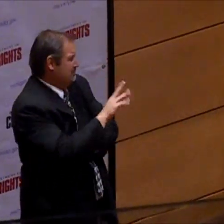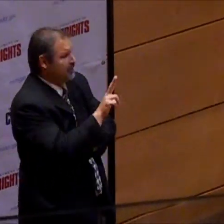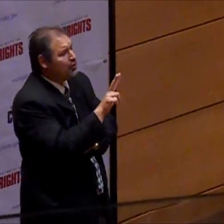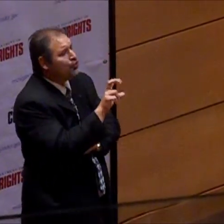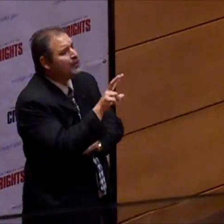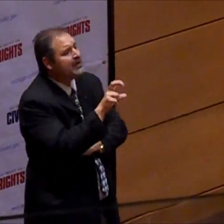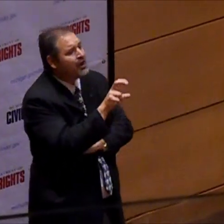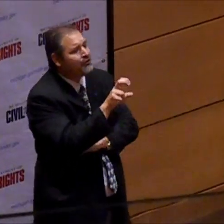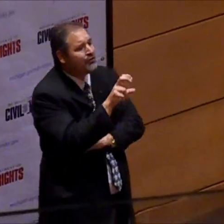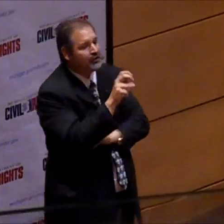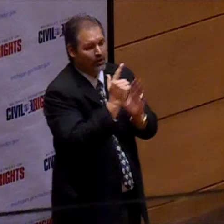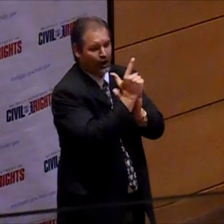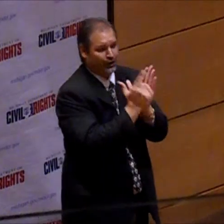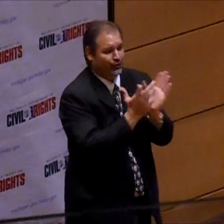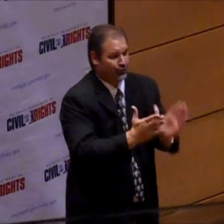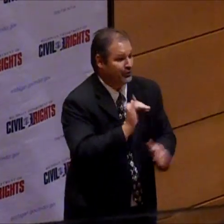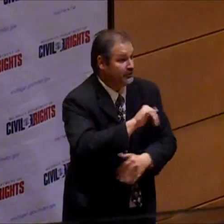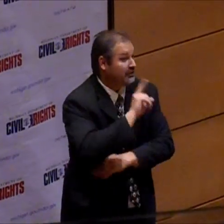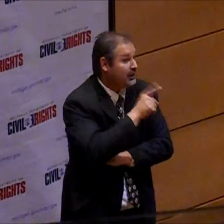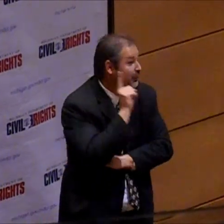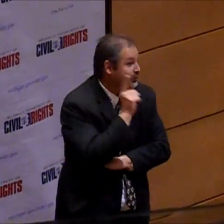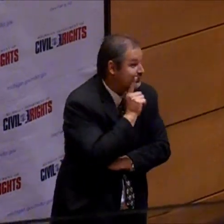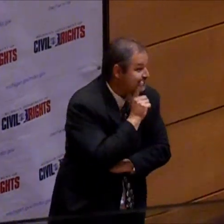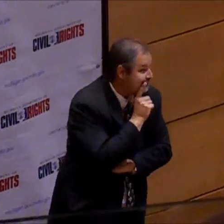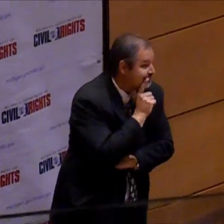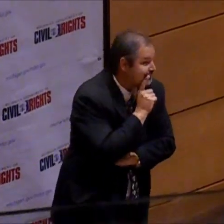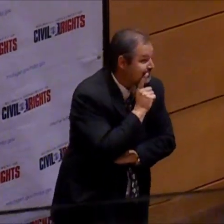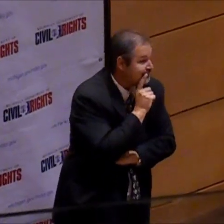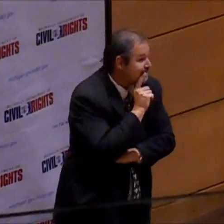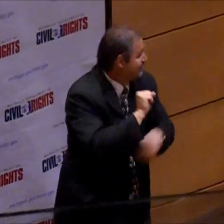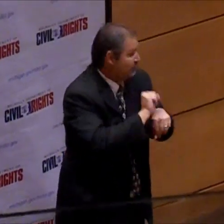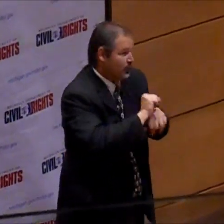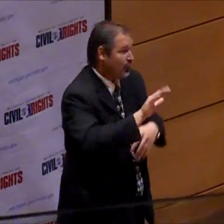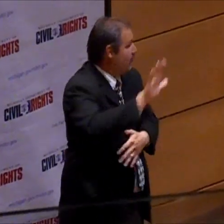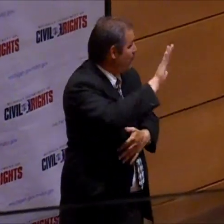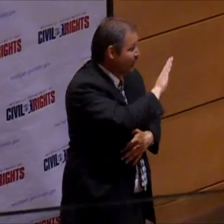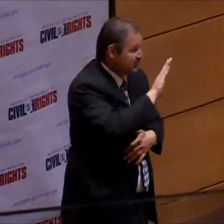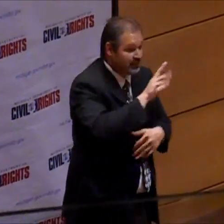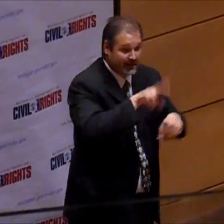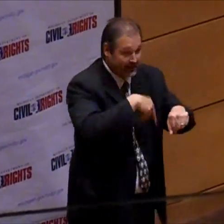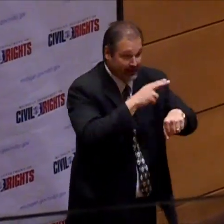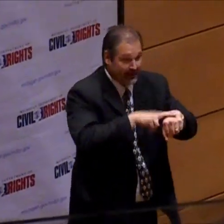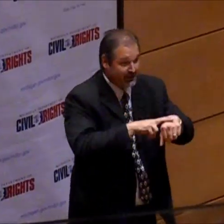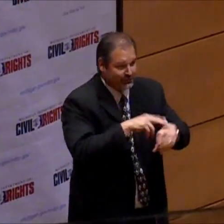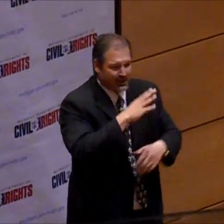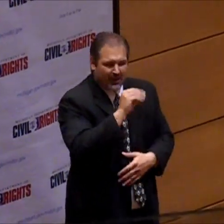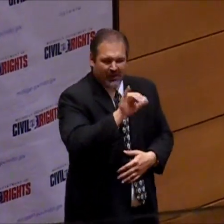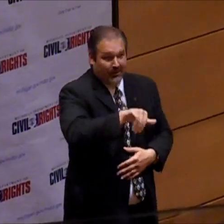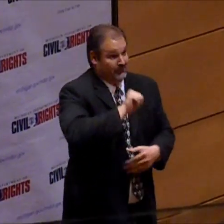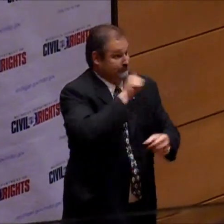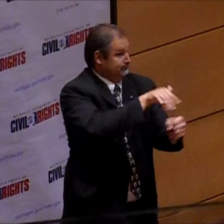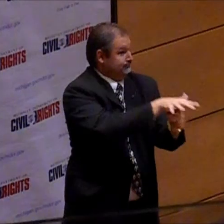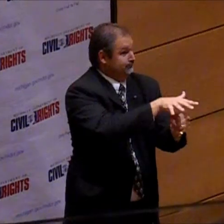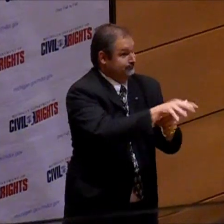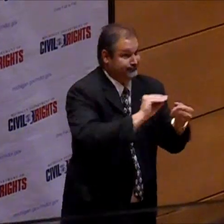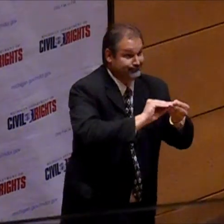We have approximately 300 attorneys that are deaf. And they work all over the U.S.